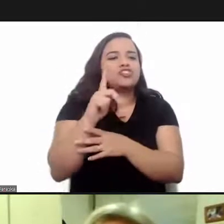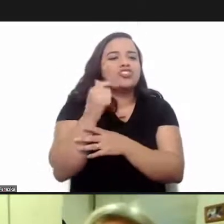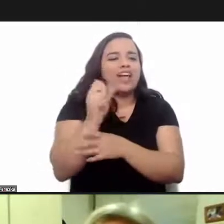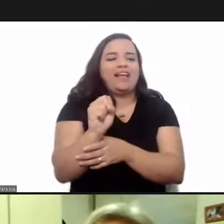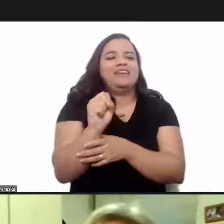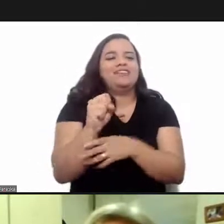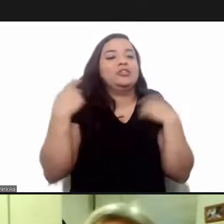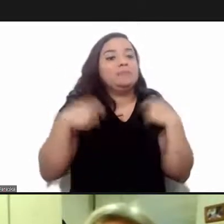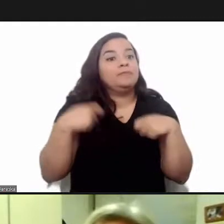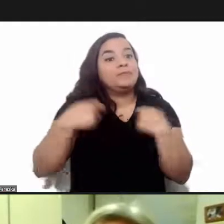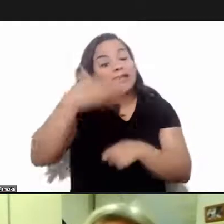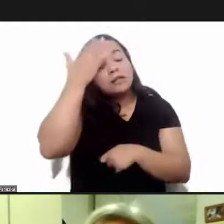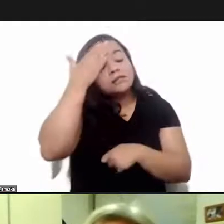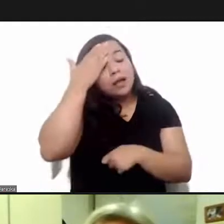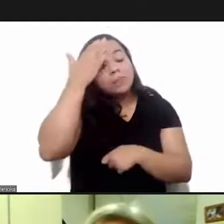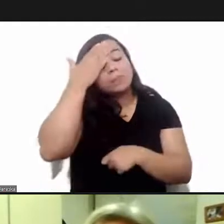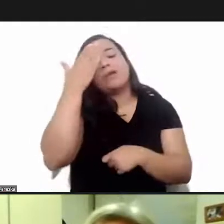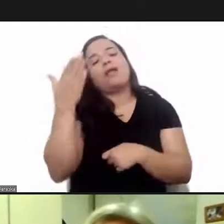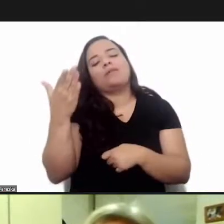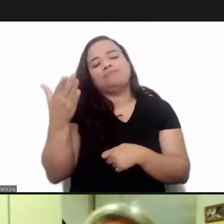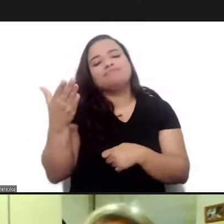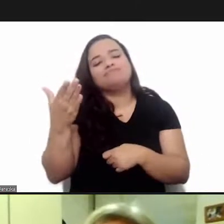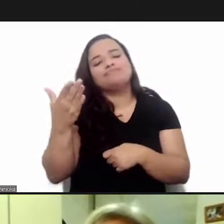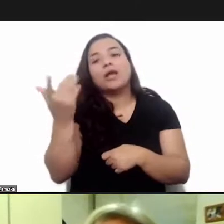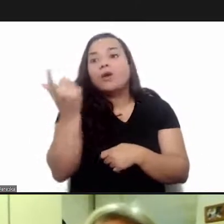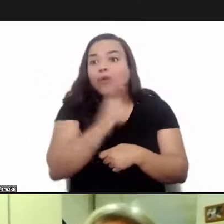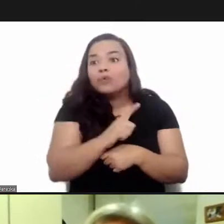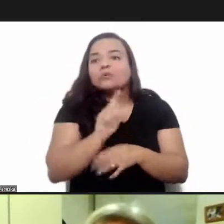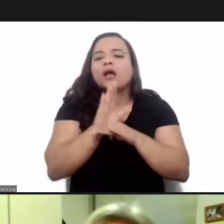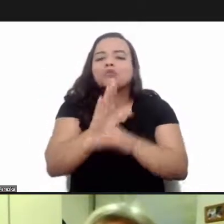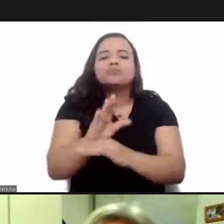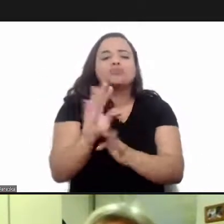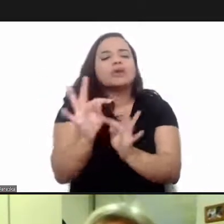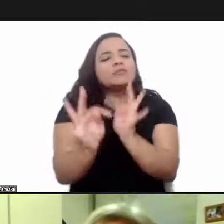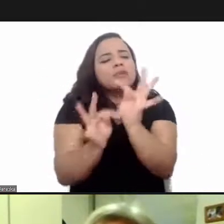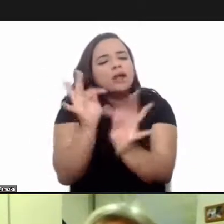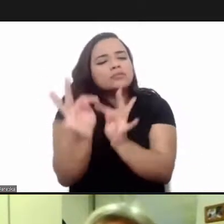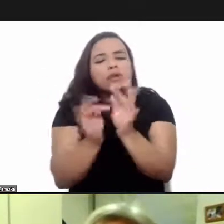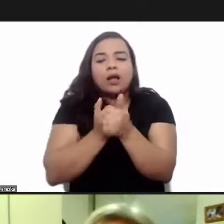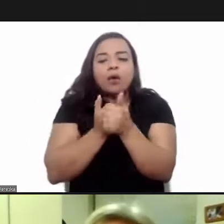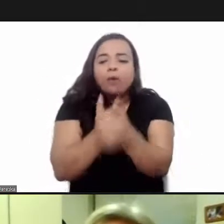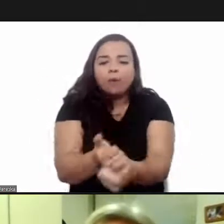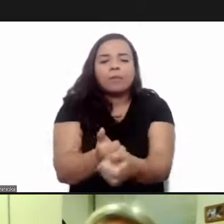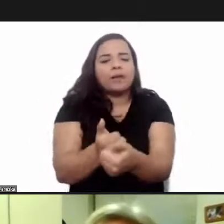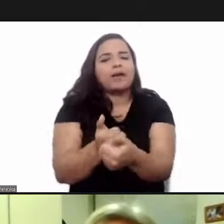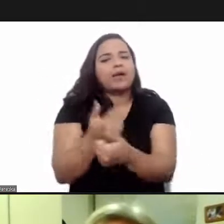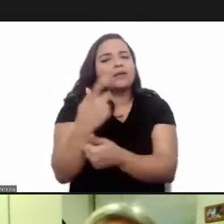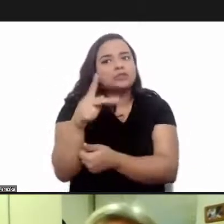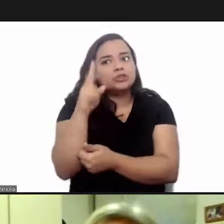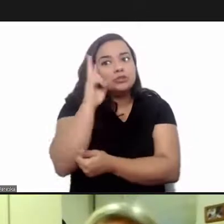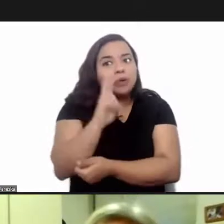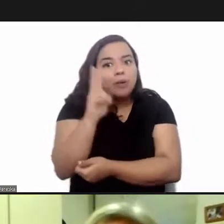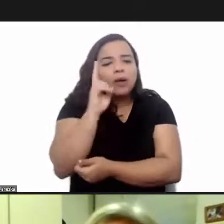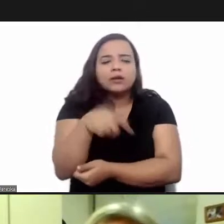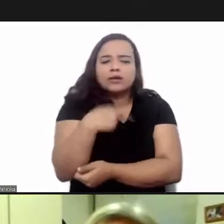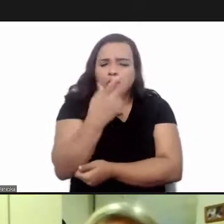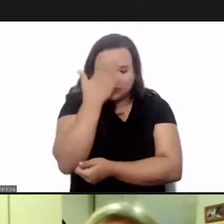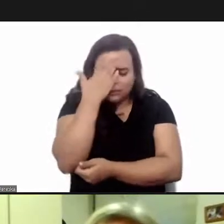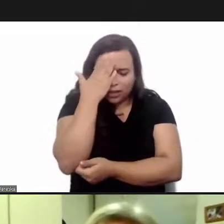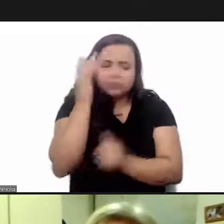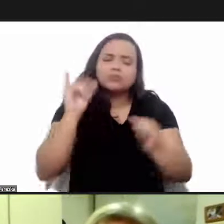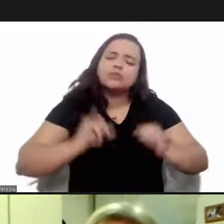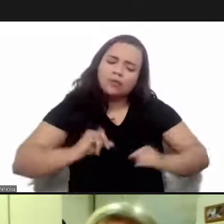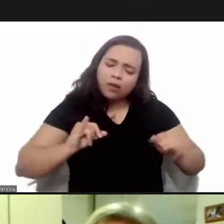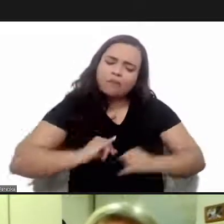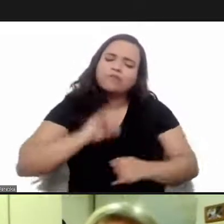chagas to find all the chagas cases to be able to reach them help them treat them to monitor their progression we